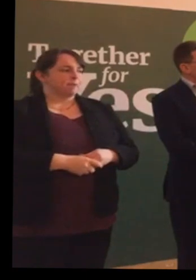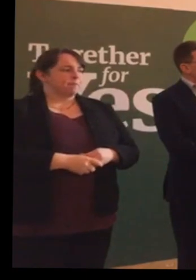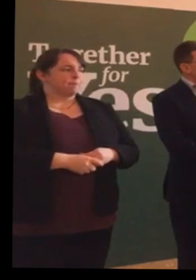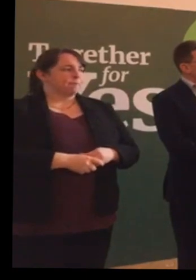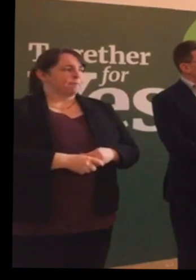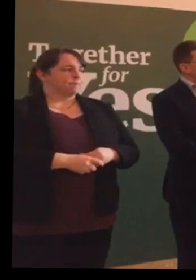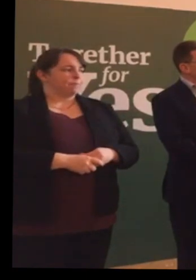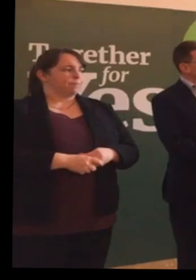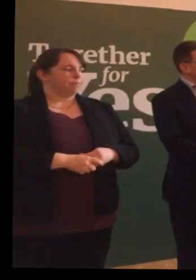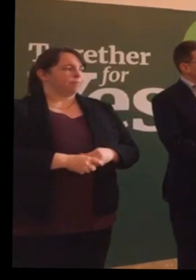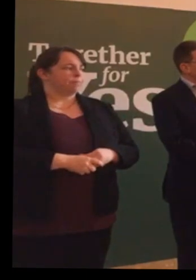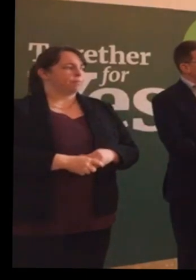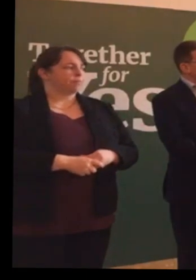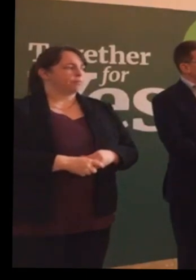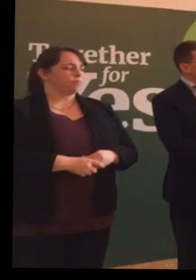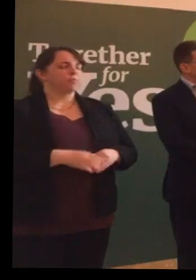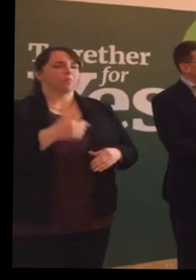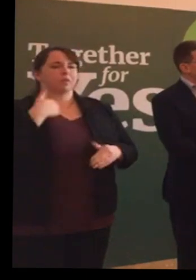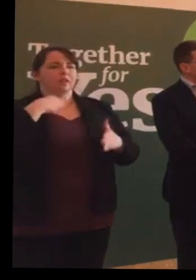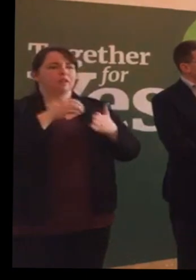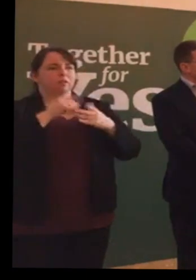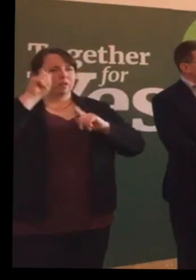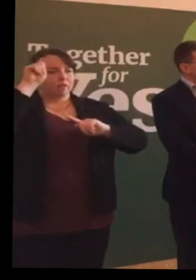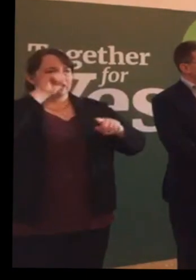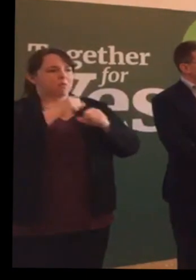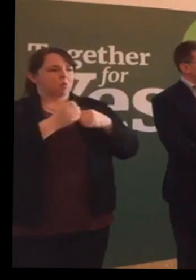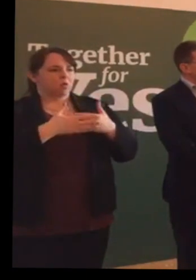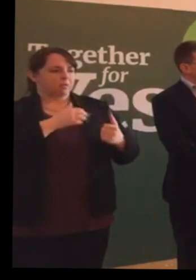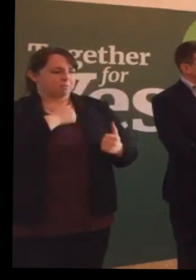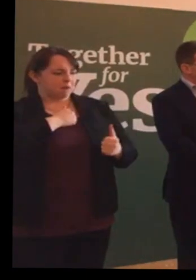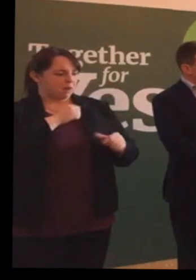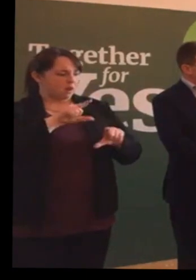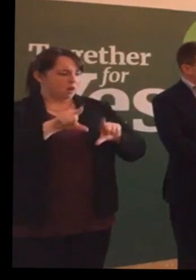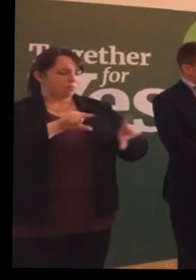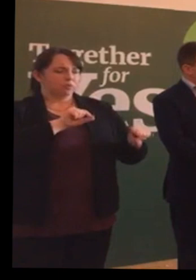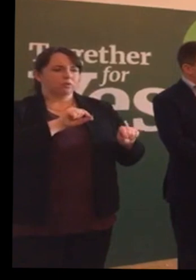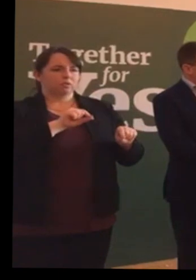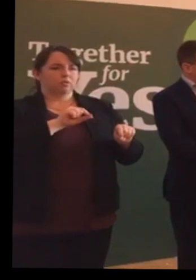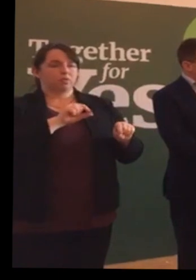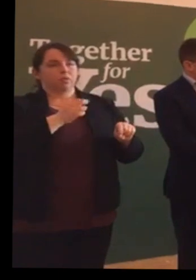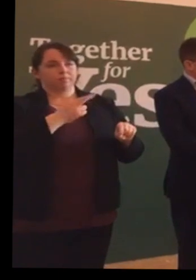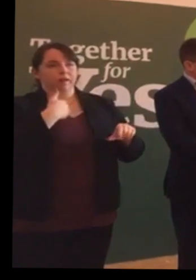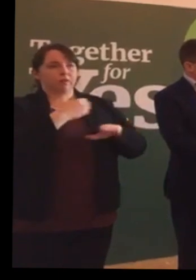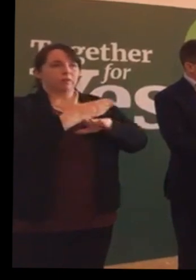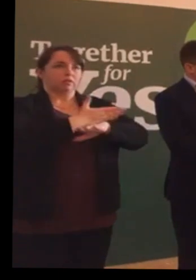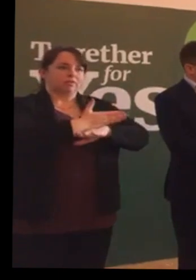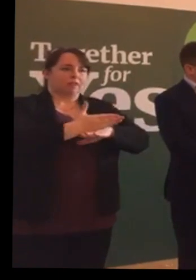So we had to consider our options, or start considering our options.